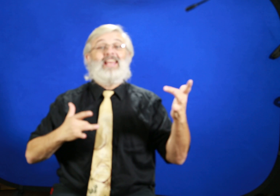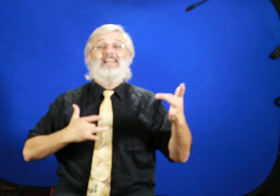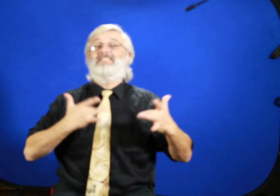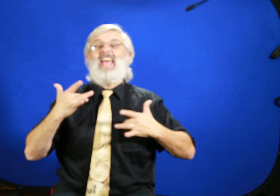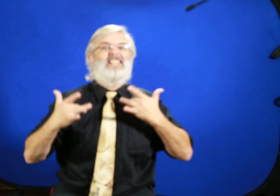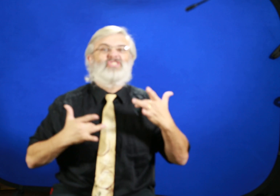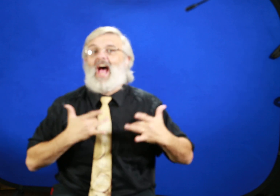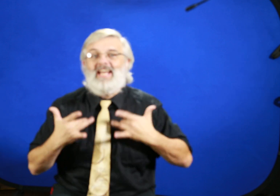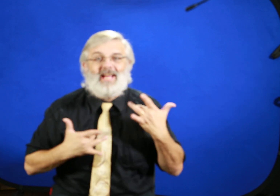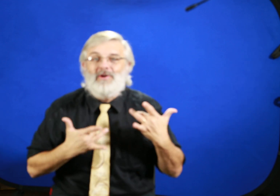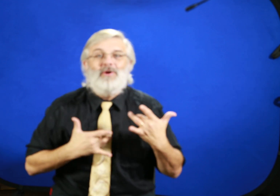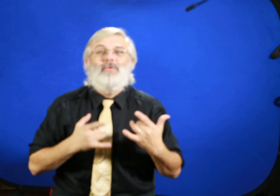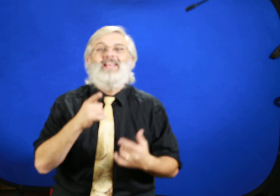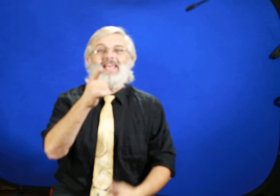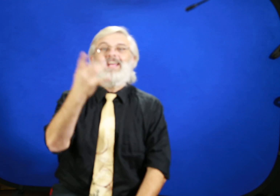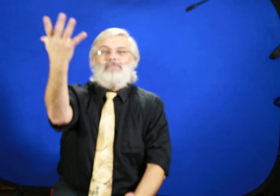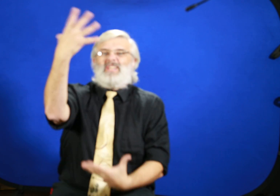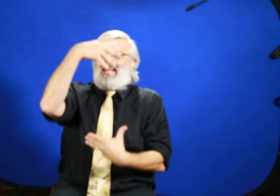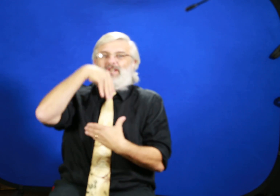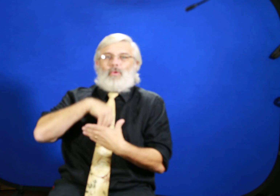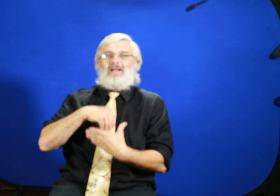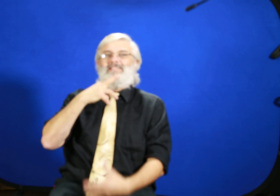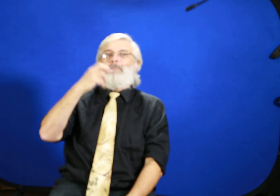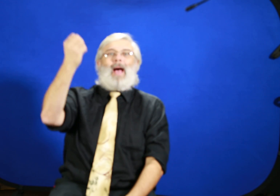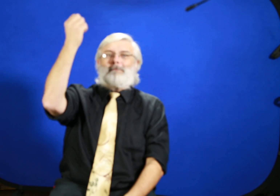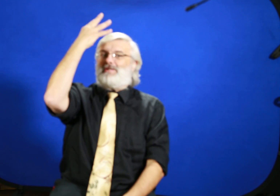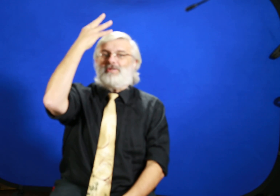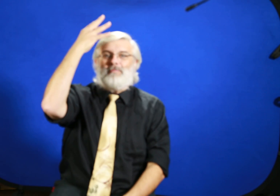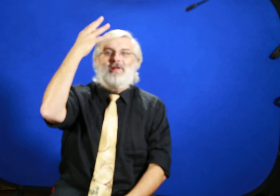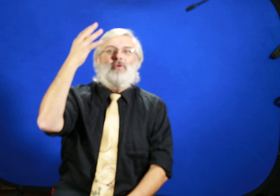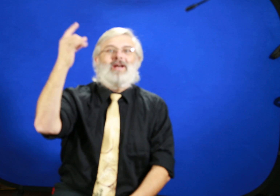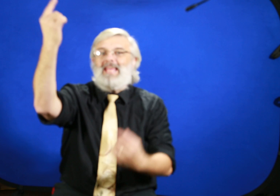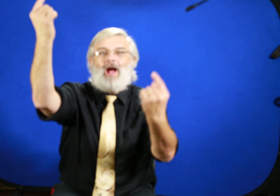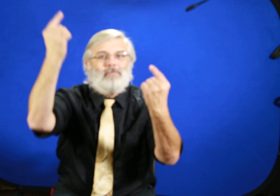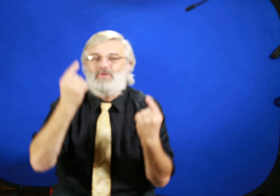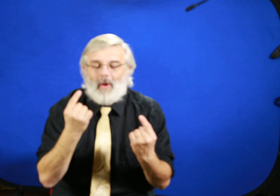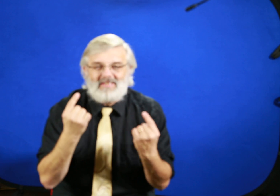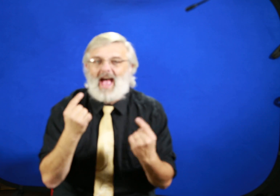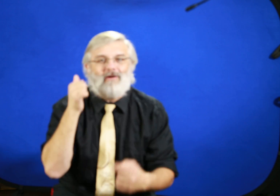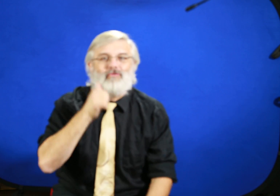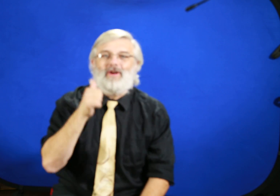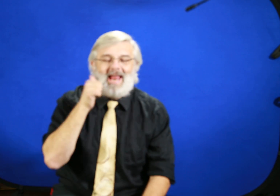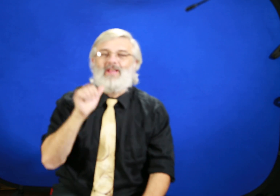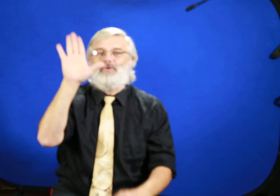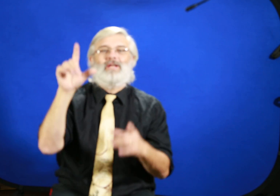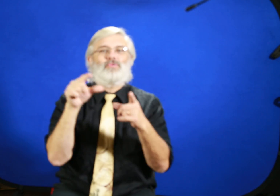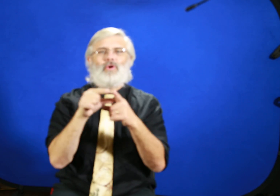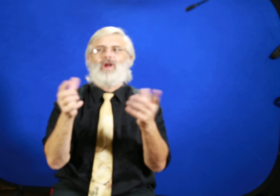is exciting. When He comes into us in baptism, when He comes to us every day through His Word,